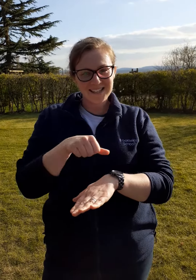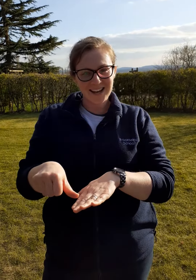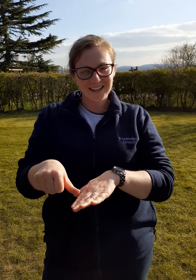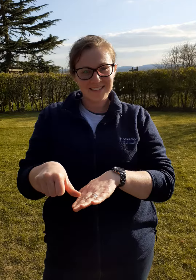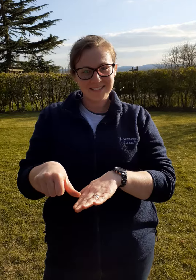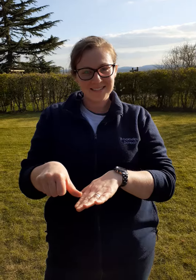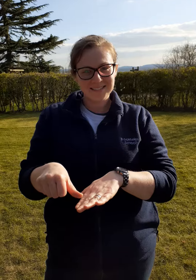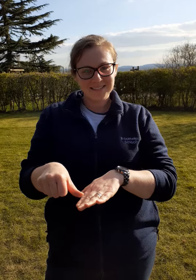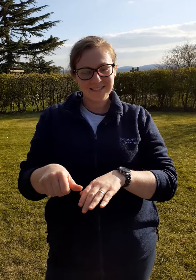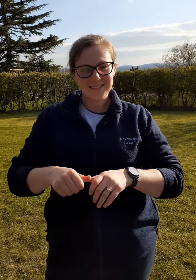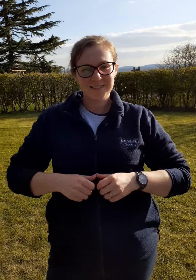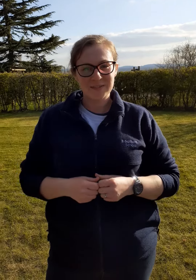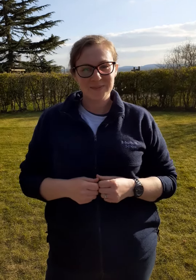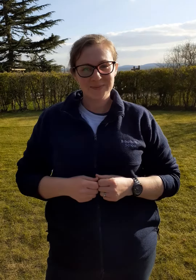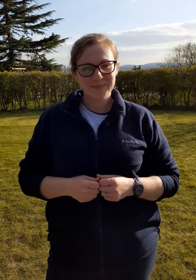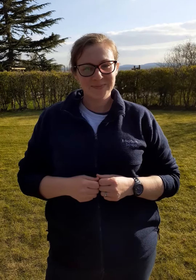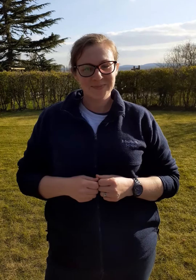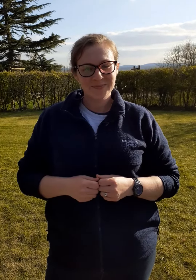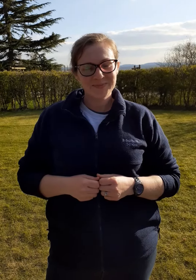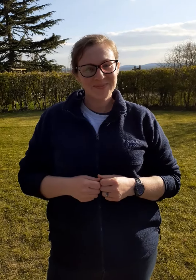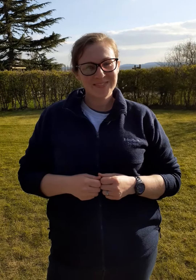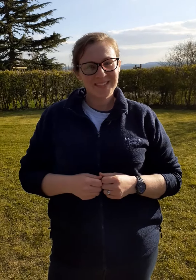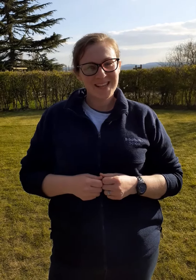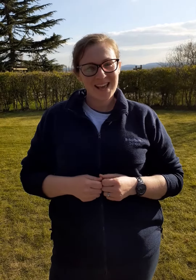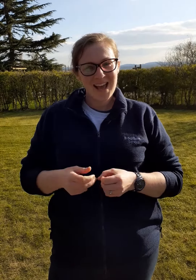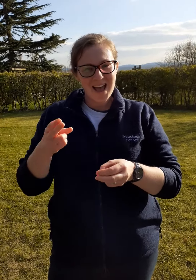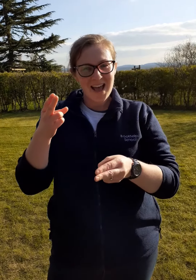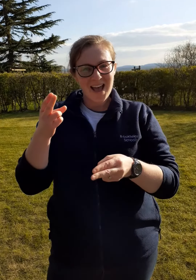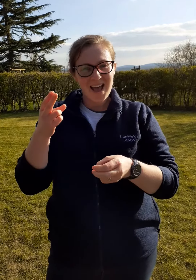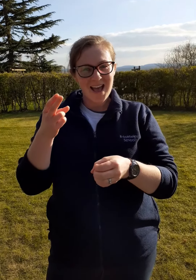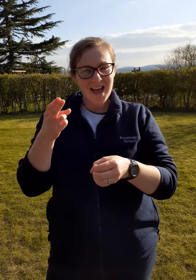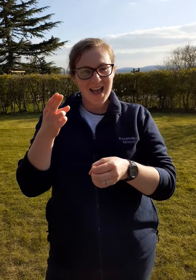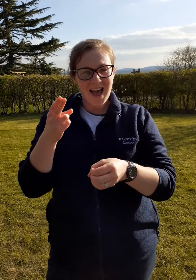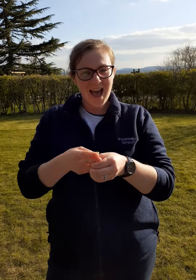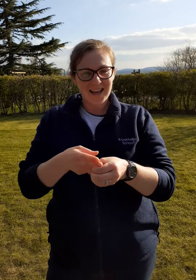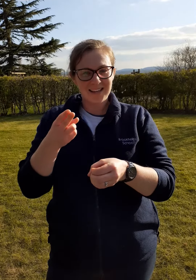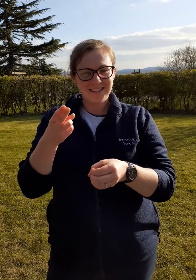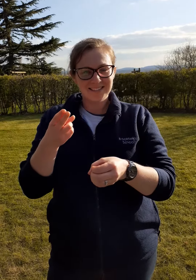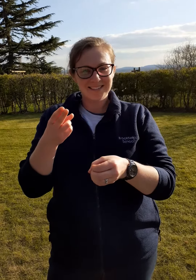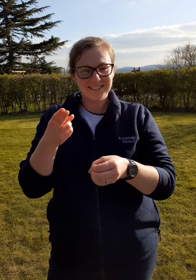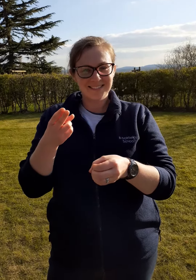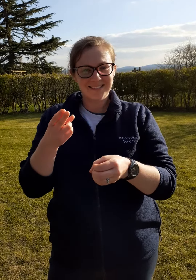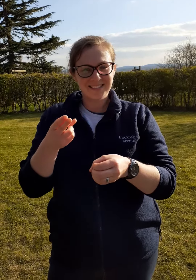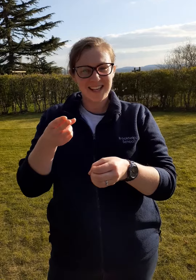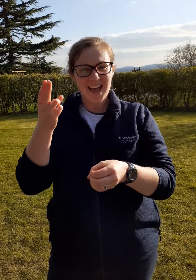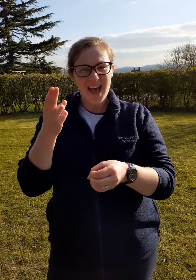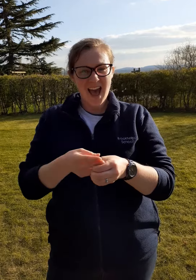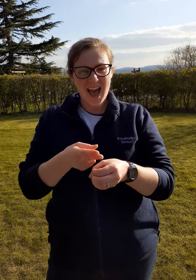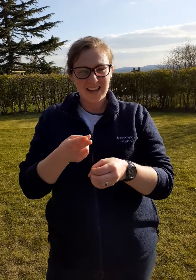egg egg